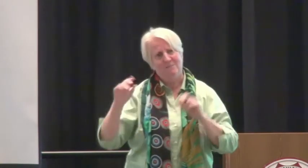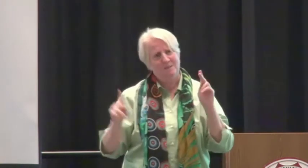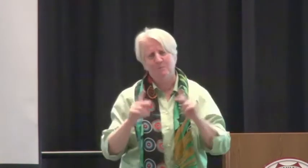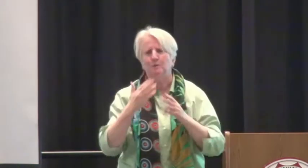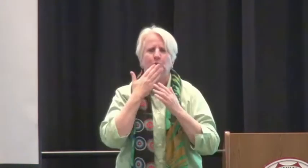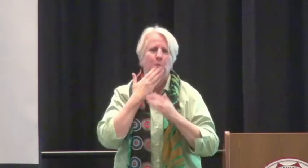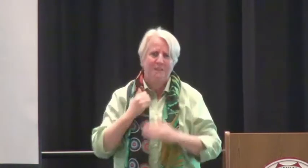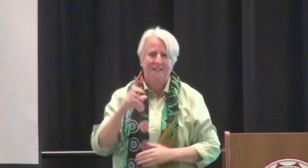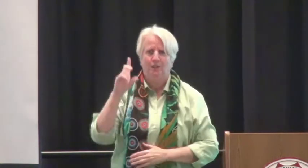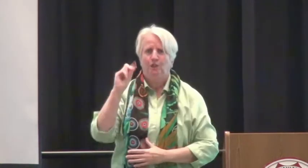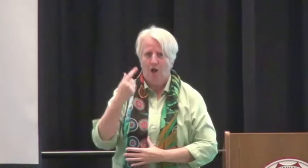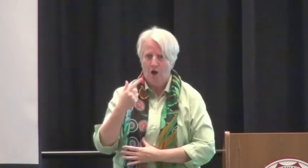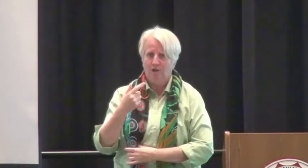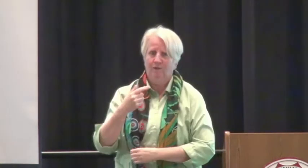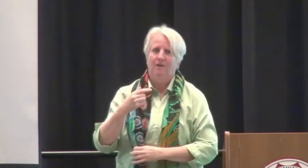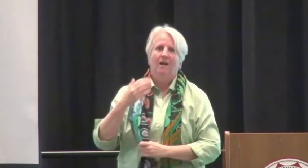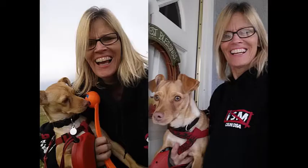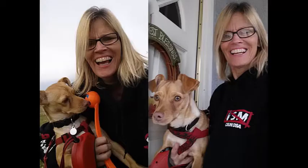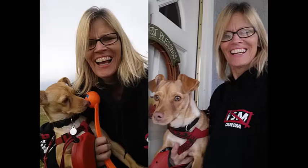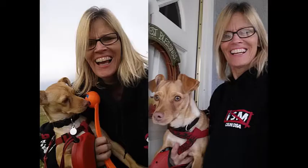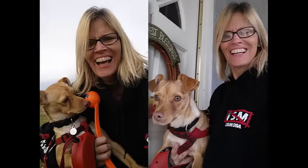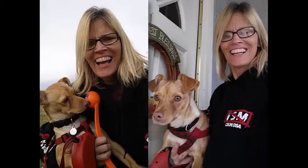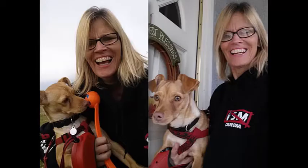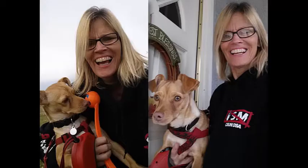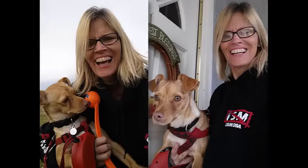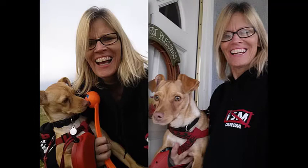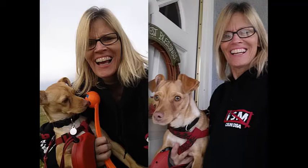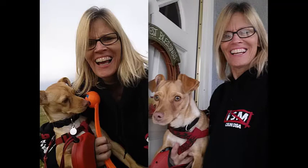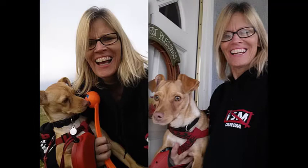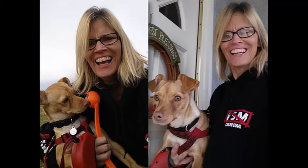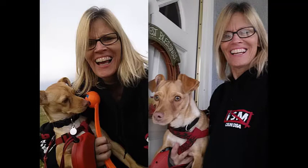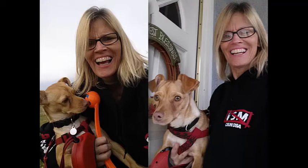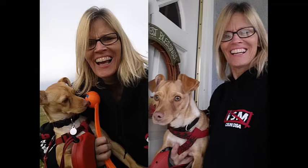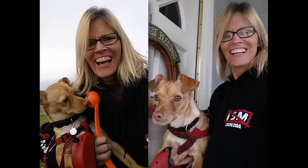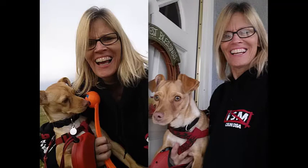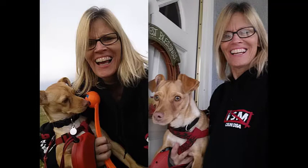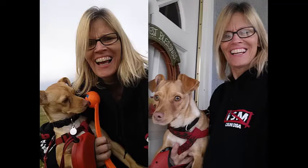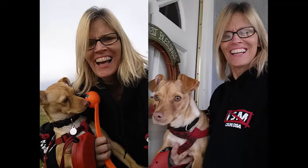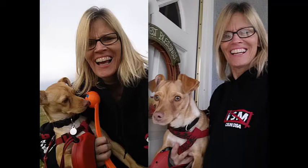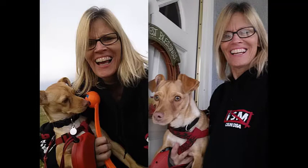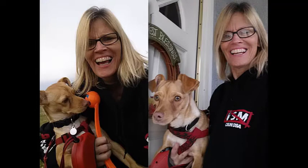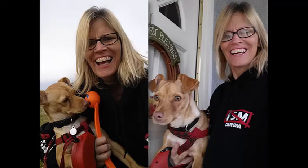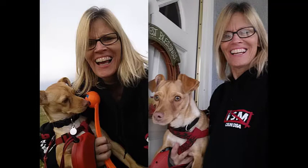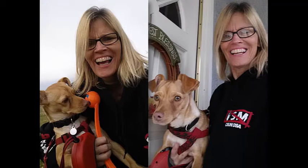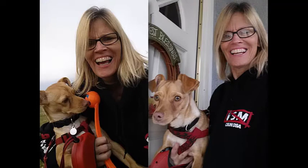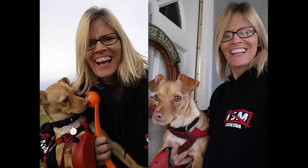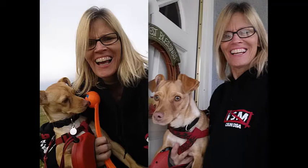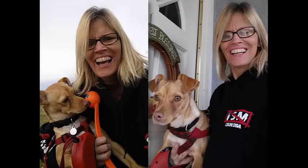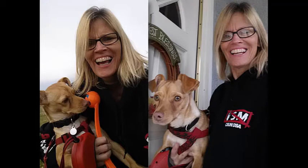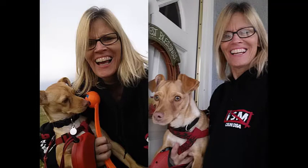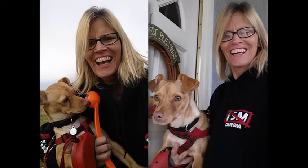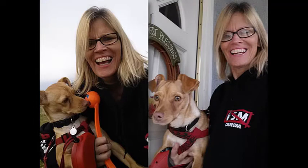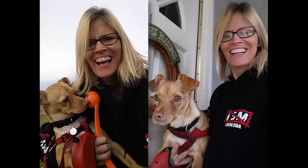the crowd amongst the 80 individuals,